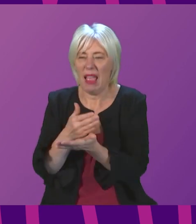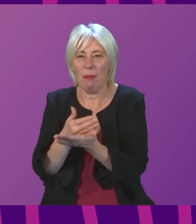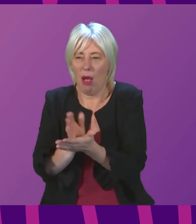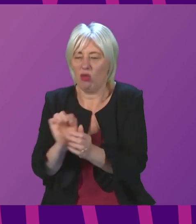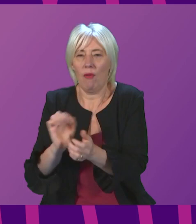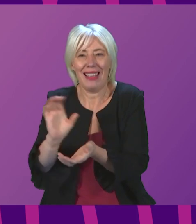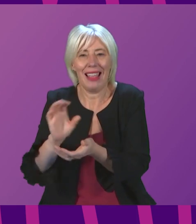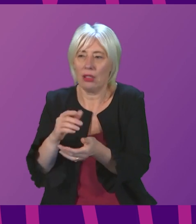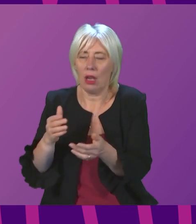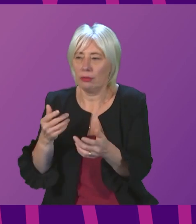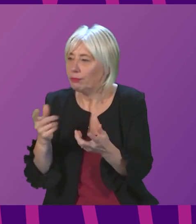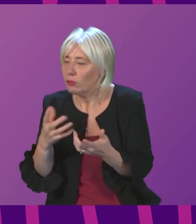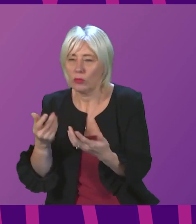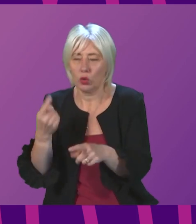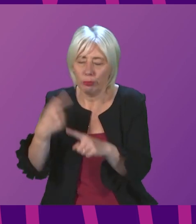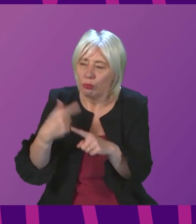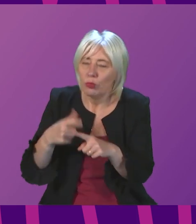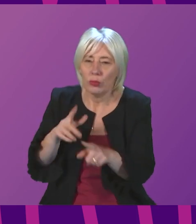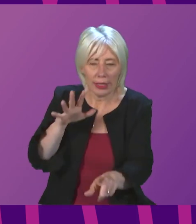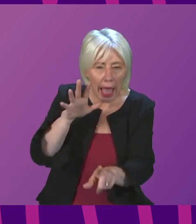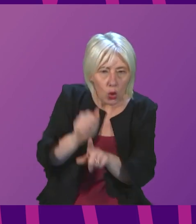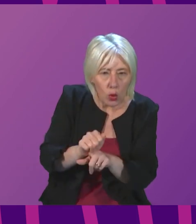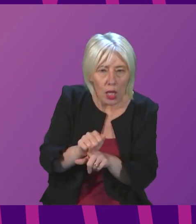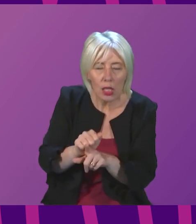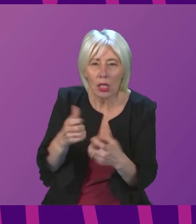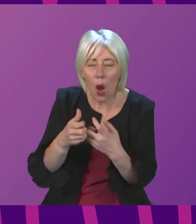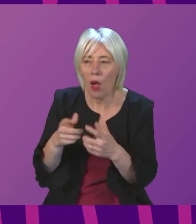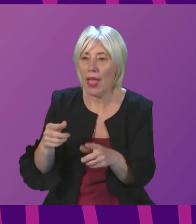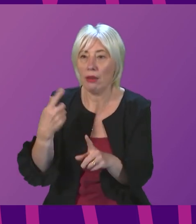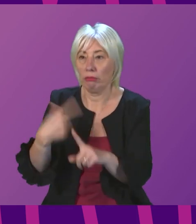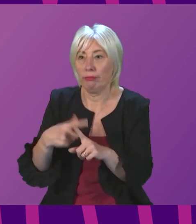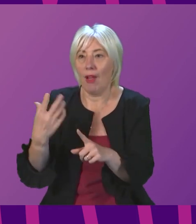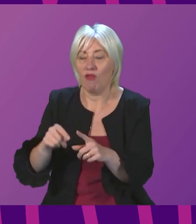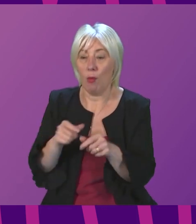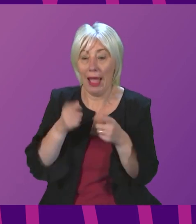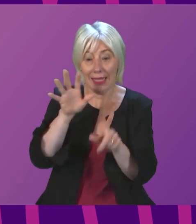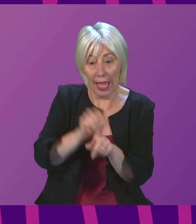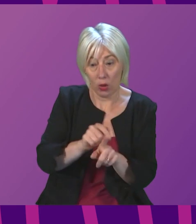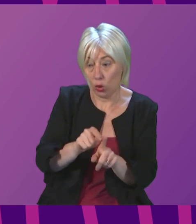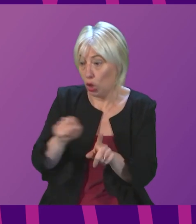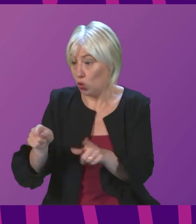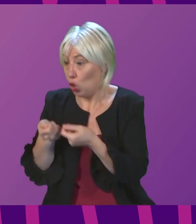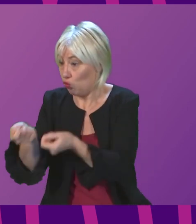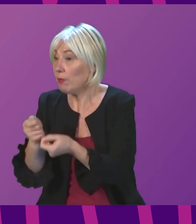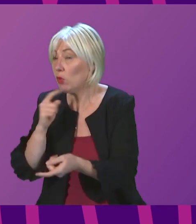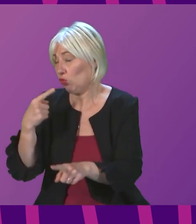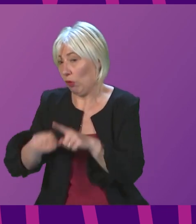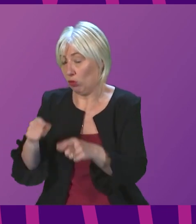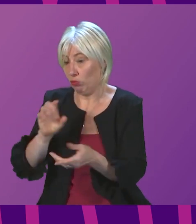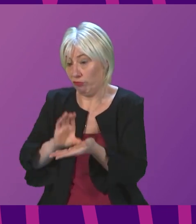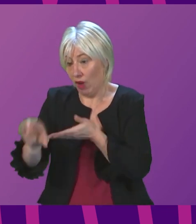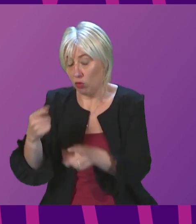for diagnosis and then speed up the time from diagnosis into treatment. All of that has continued. It will continue. But we will